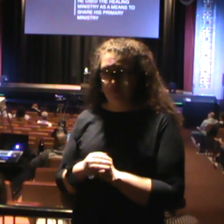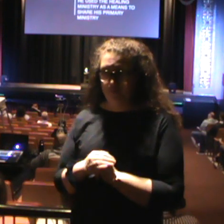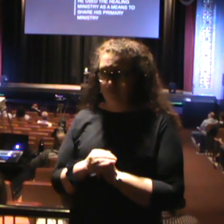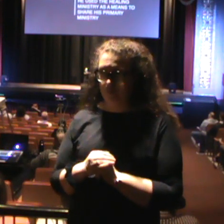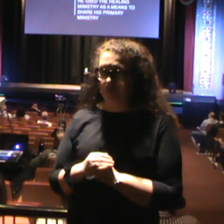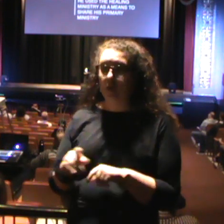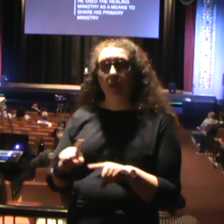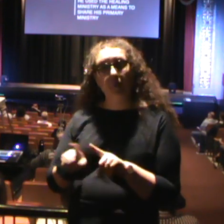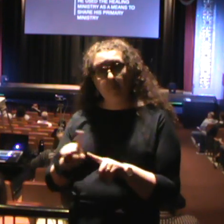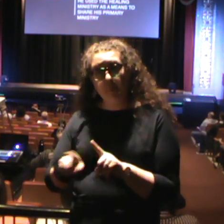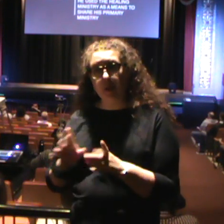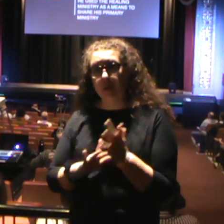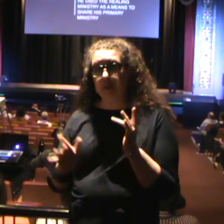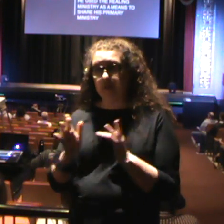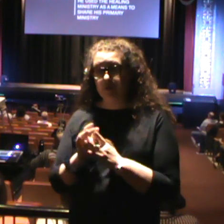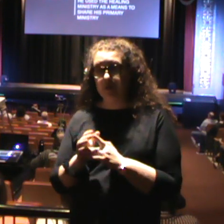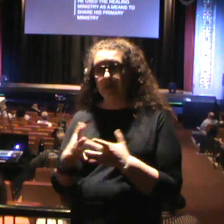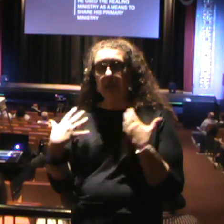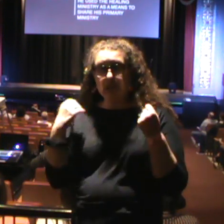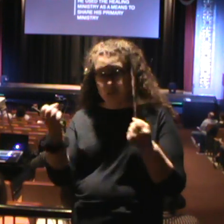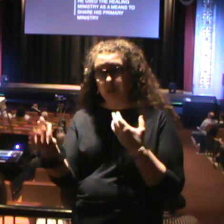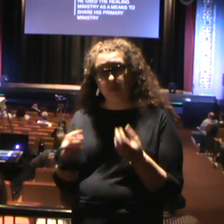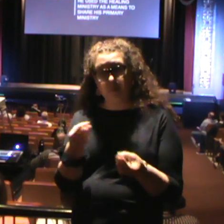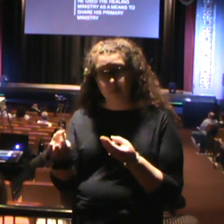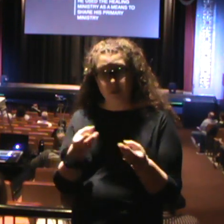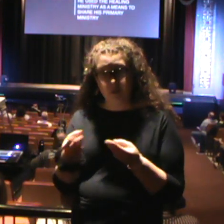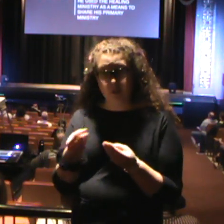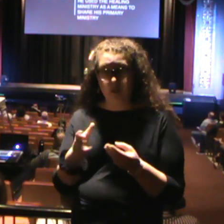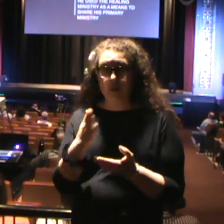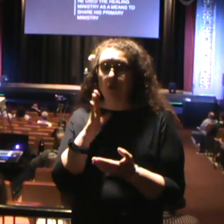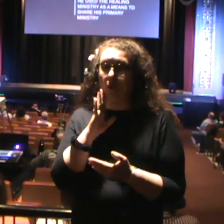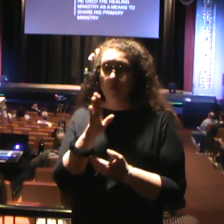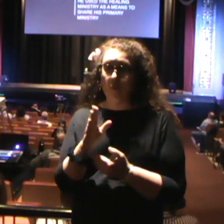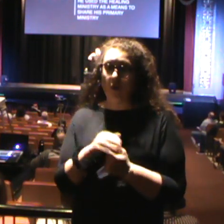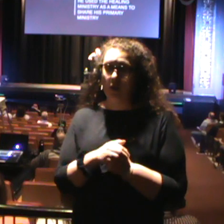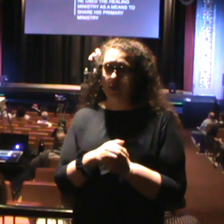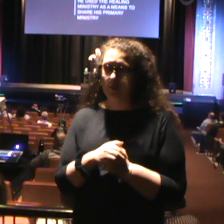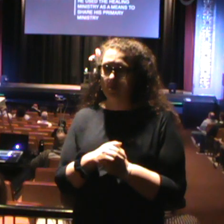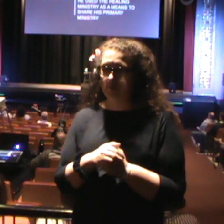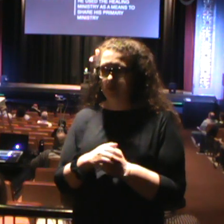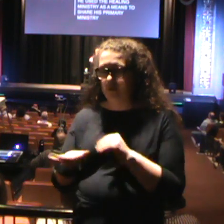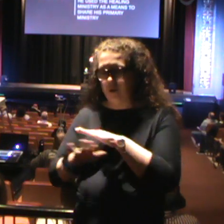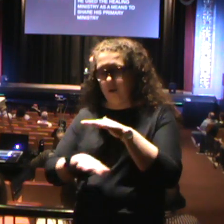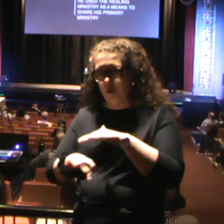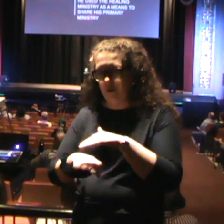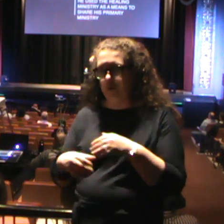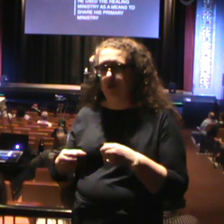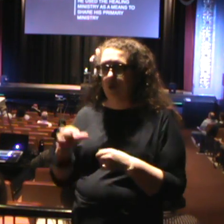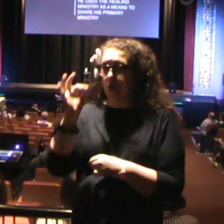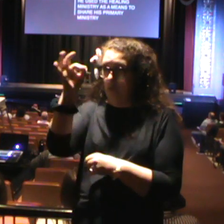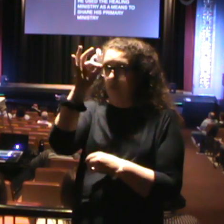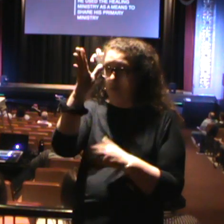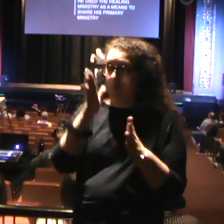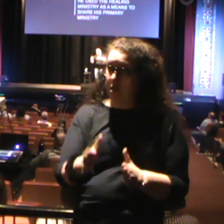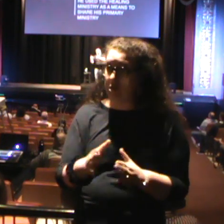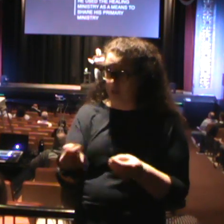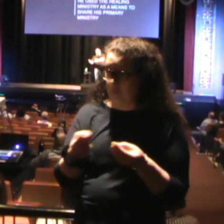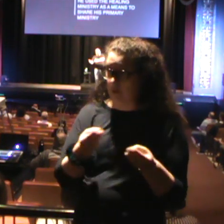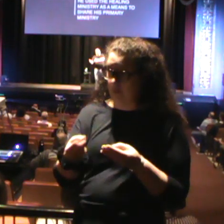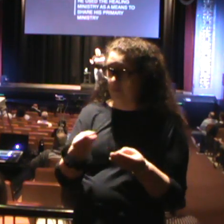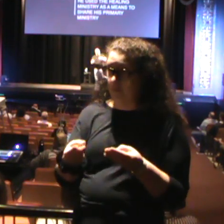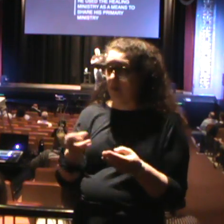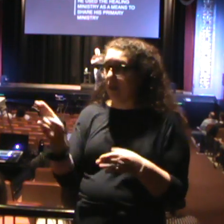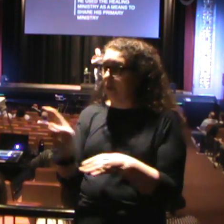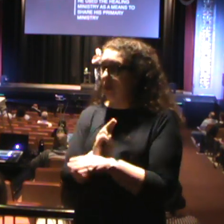Jesus' healing ministry was subordinate to his preaching ministry. He used his healing